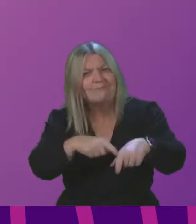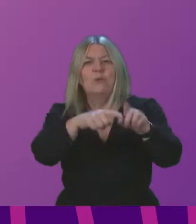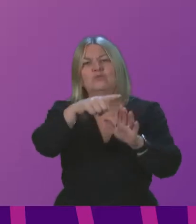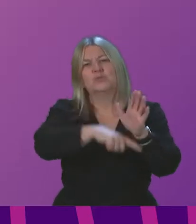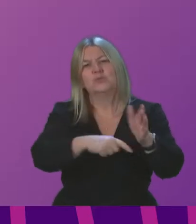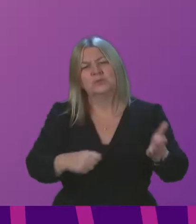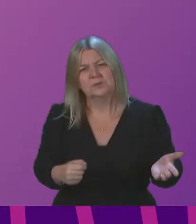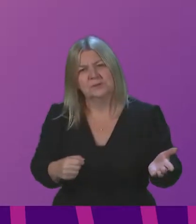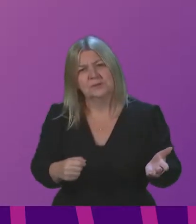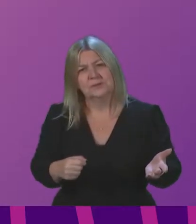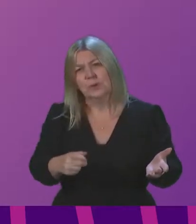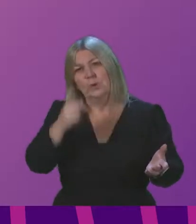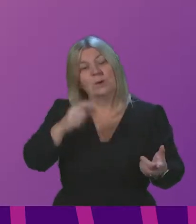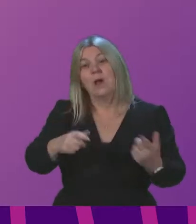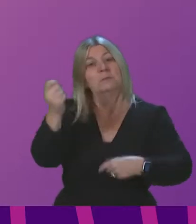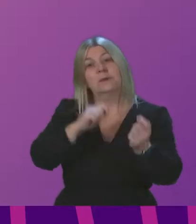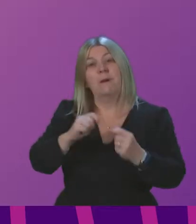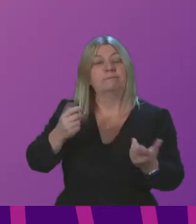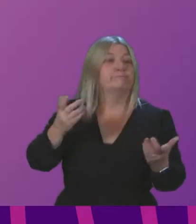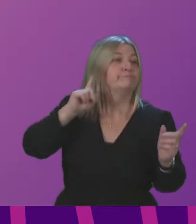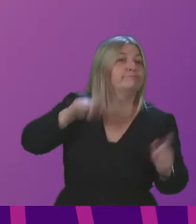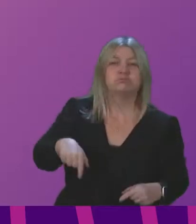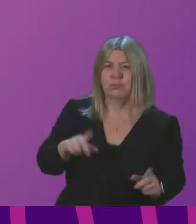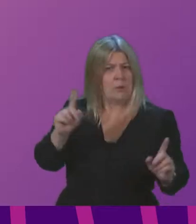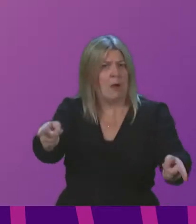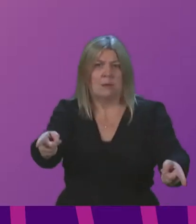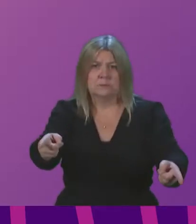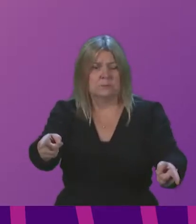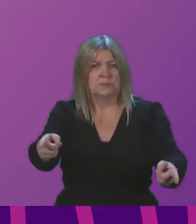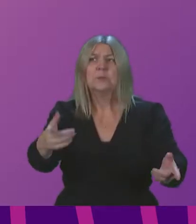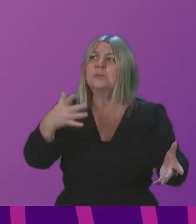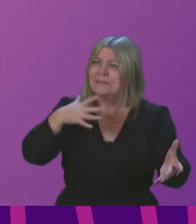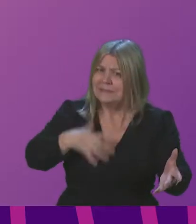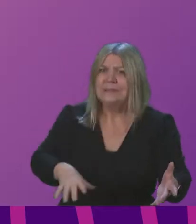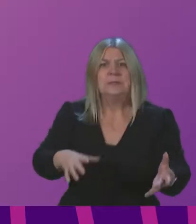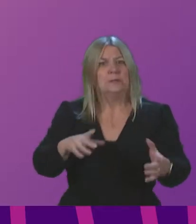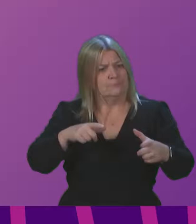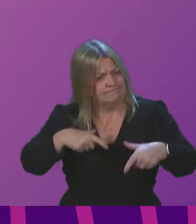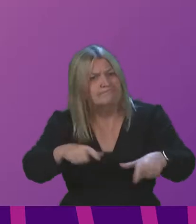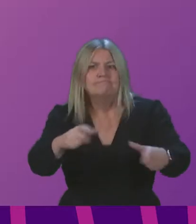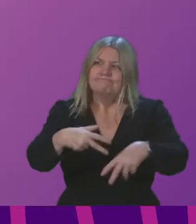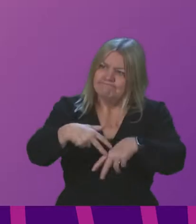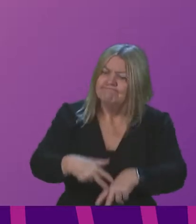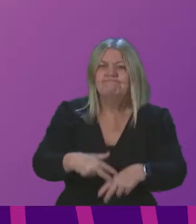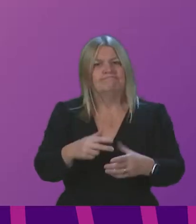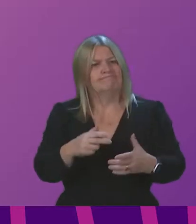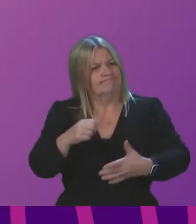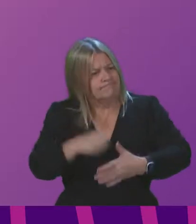We dare not drop our guard, presiding officer, far too many lives still depend on us getting this right. Thank you.